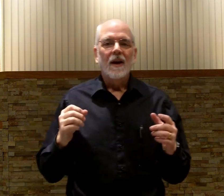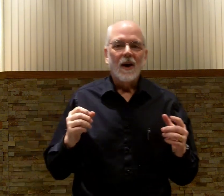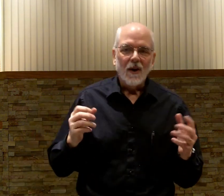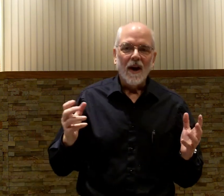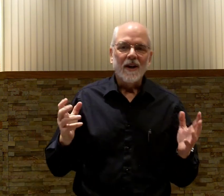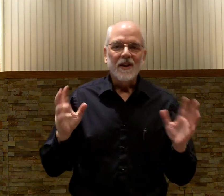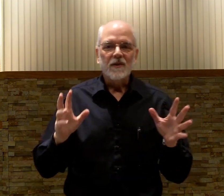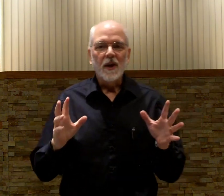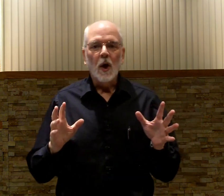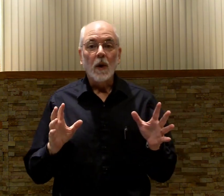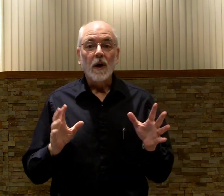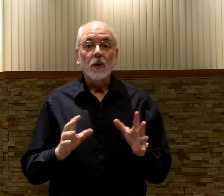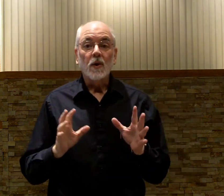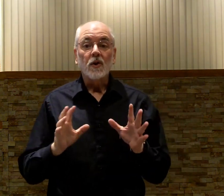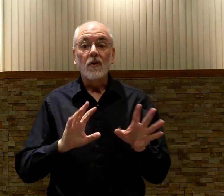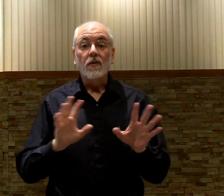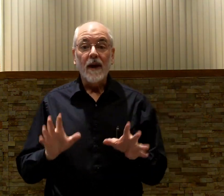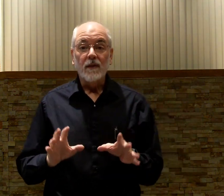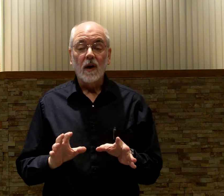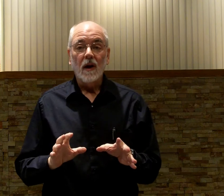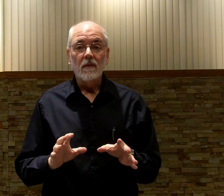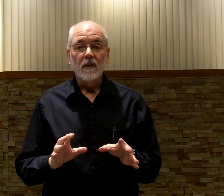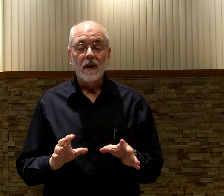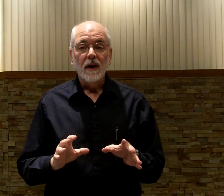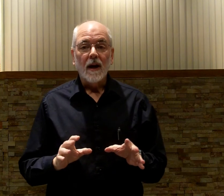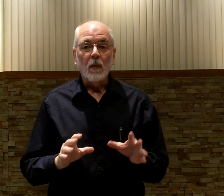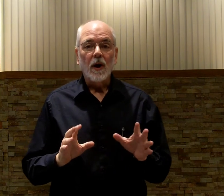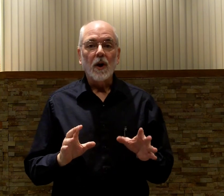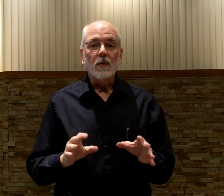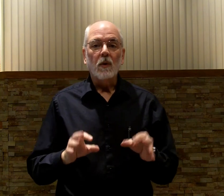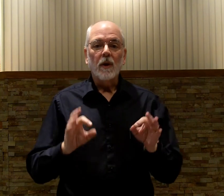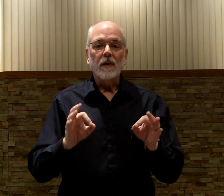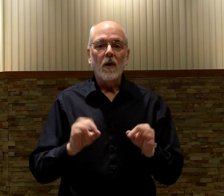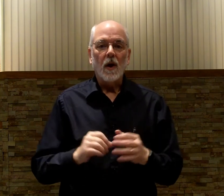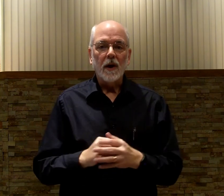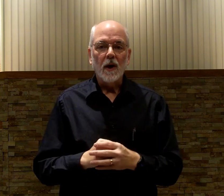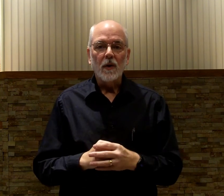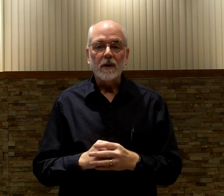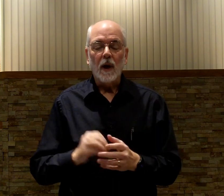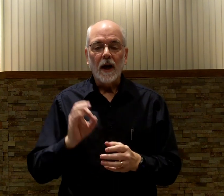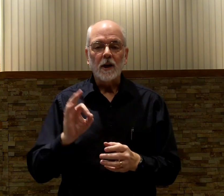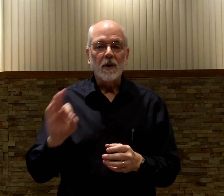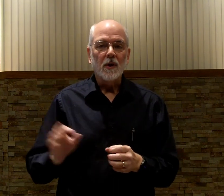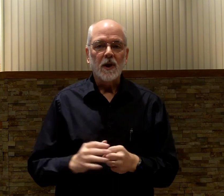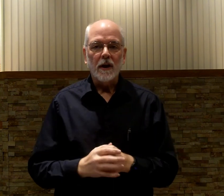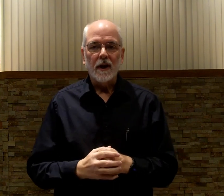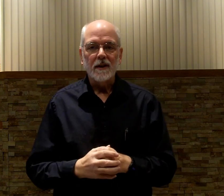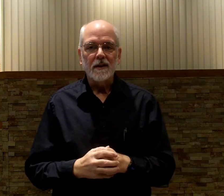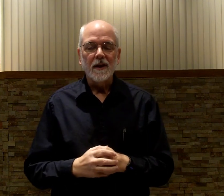All right in this video we're going to go through the song Faithful Love and we're going to go through it with the audio that will actually be used there at LTC.